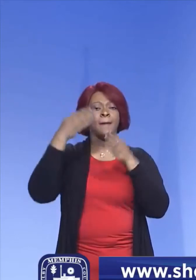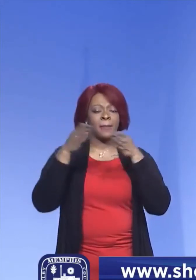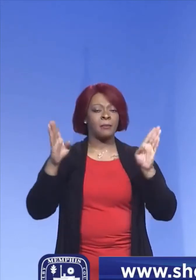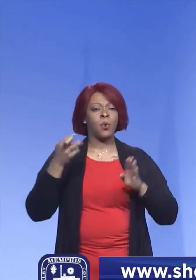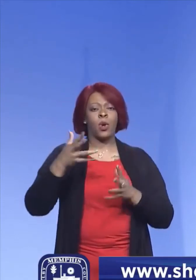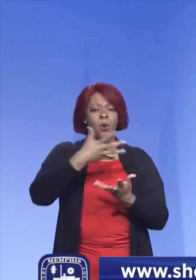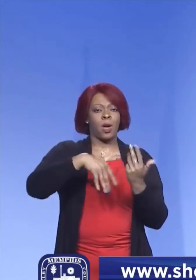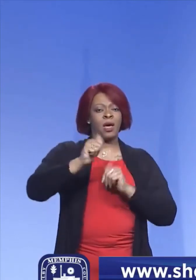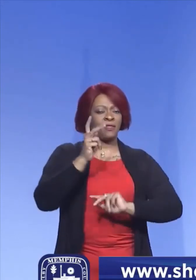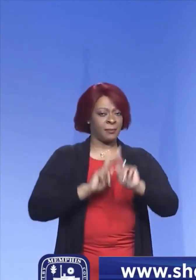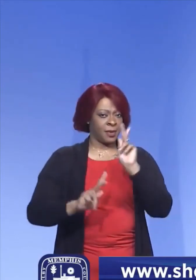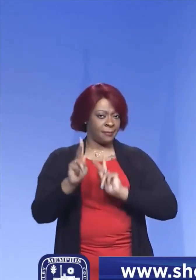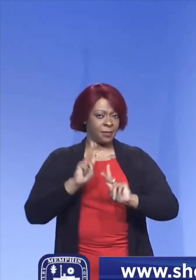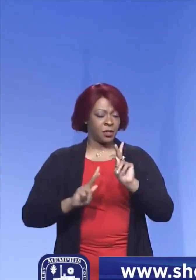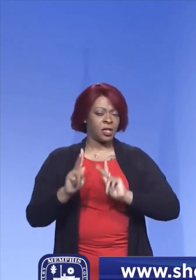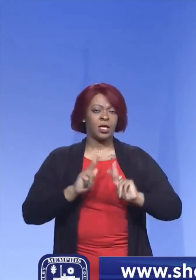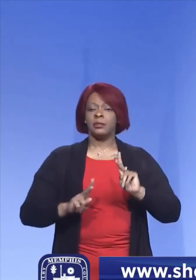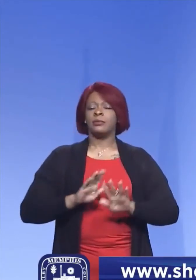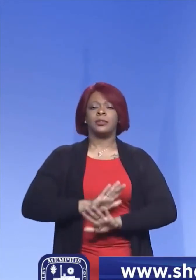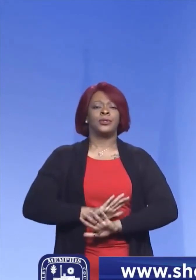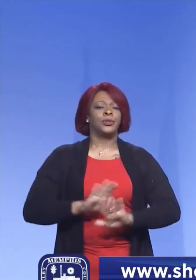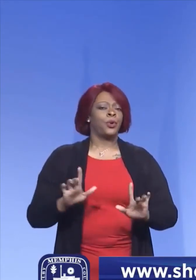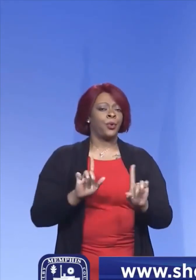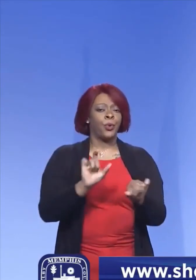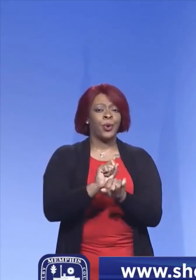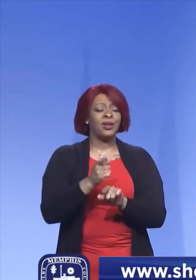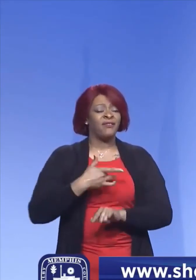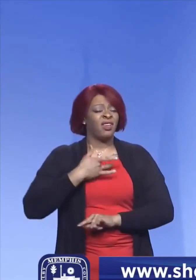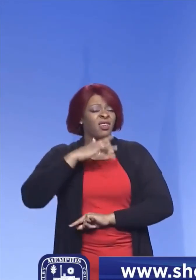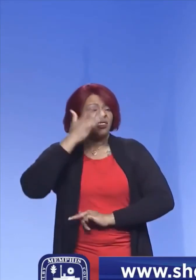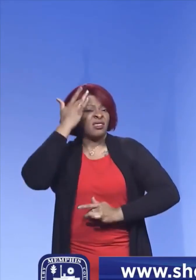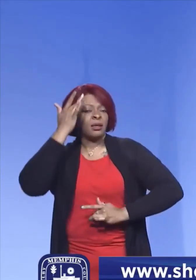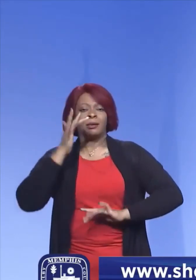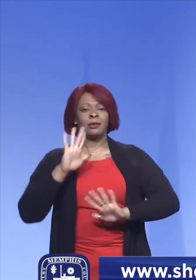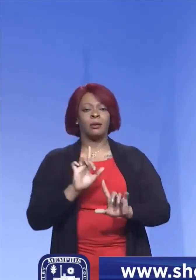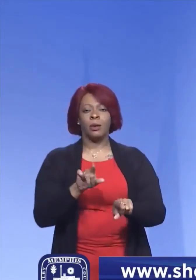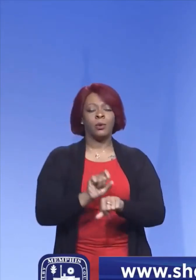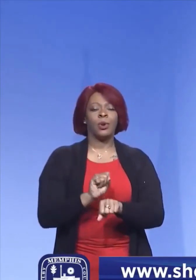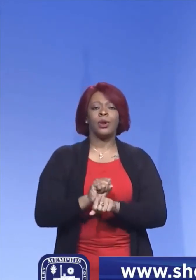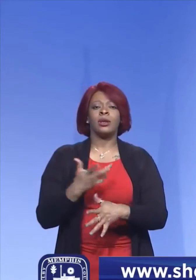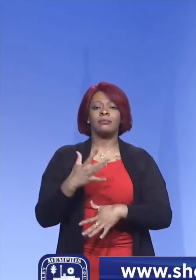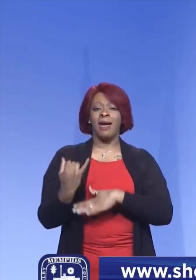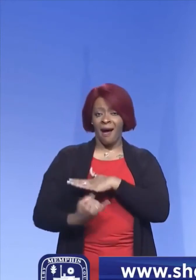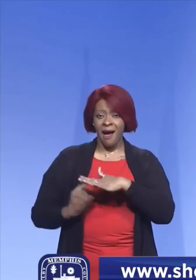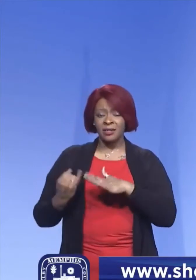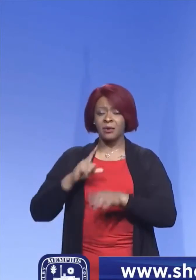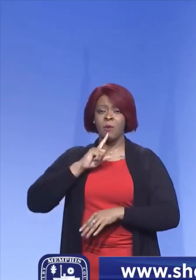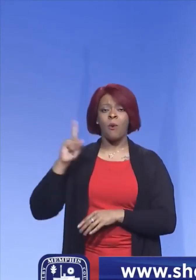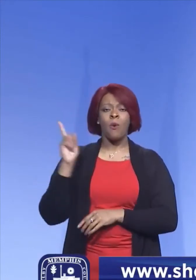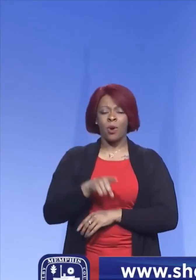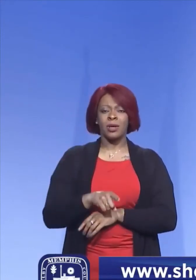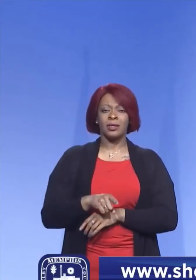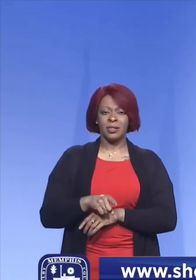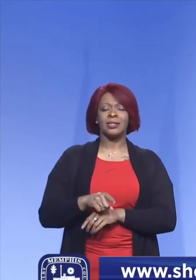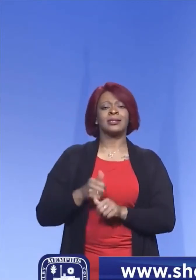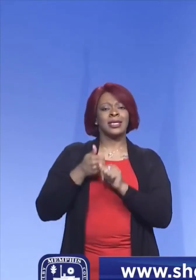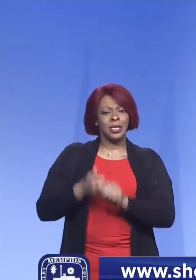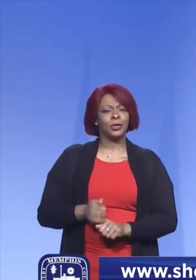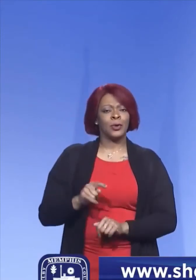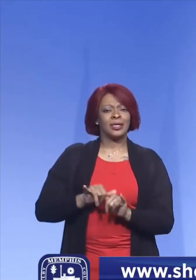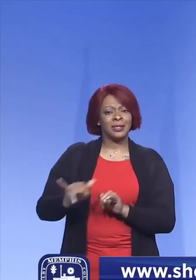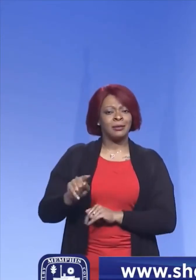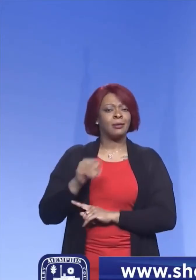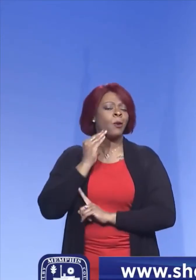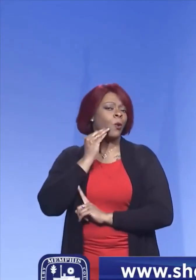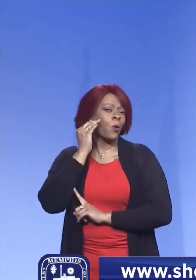around others. Um, don't go to work. If you're sick, if you've been placed in an isolation order, adhere to it, stay